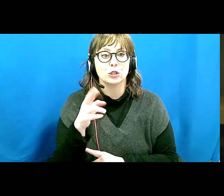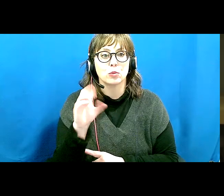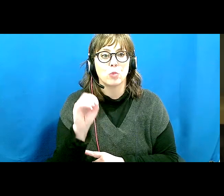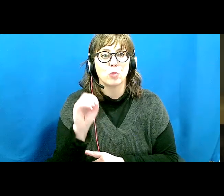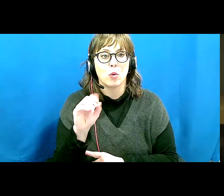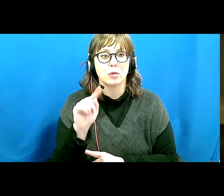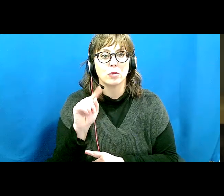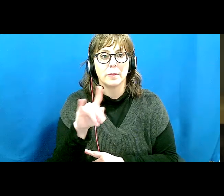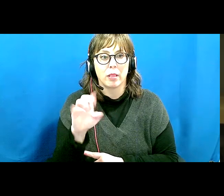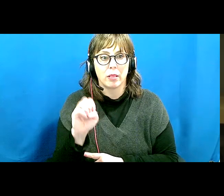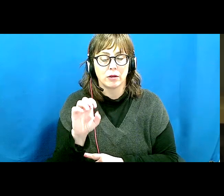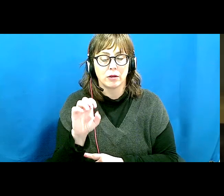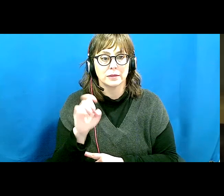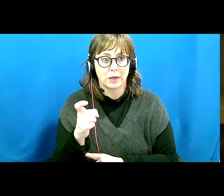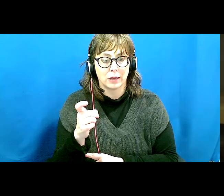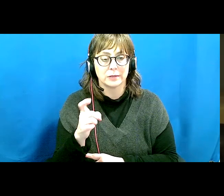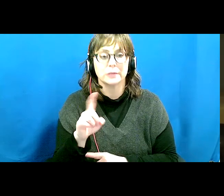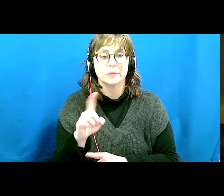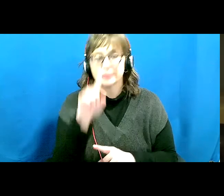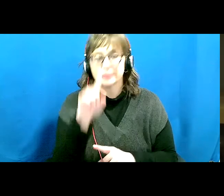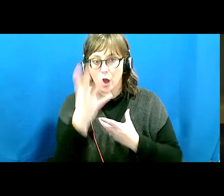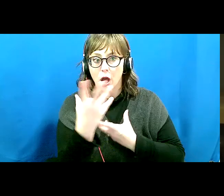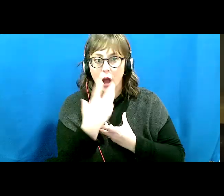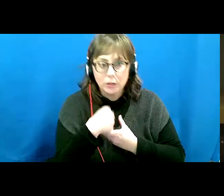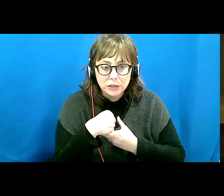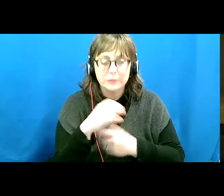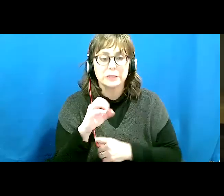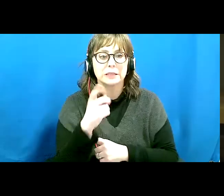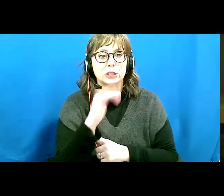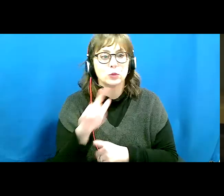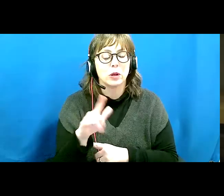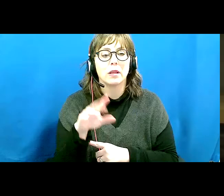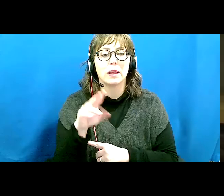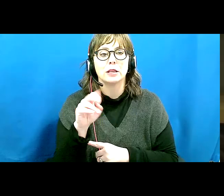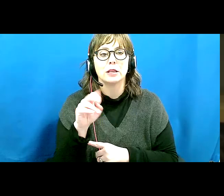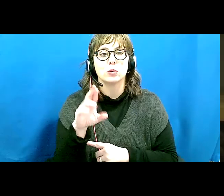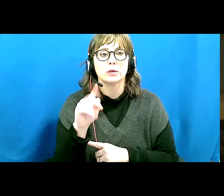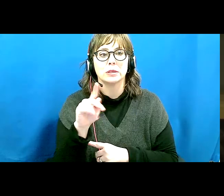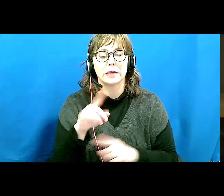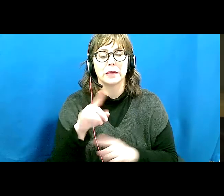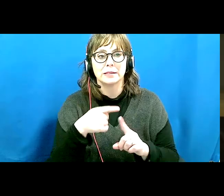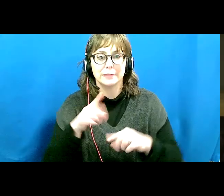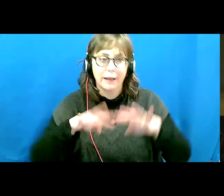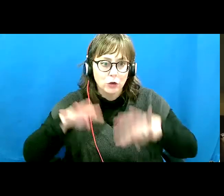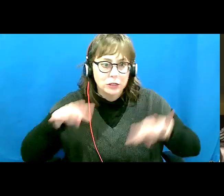Autism, Sexuality and Neurodiversity. Baden? Hello, everybody.